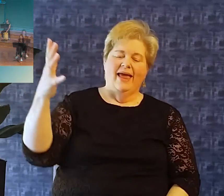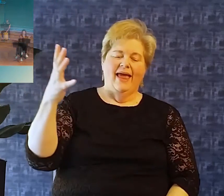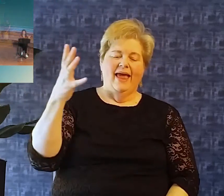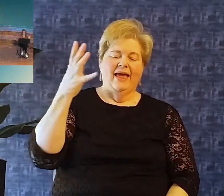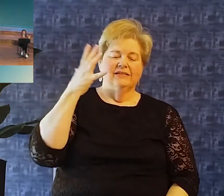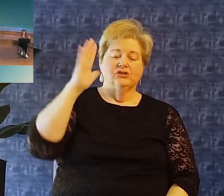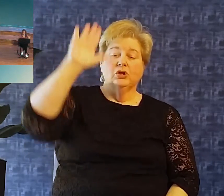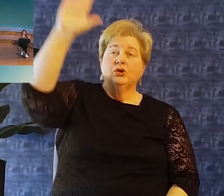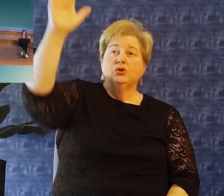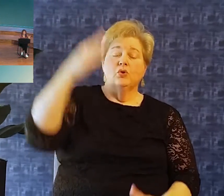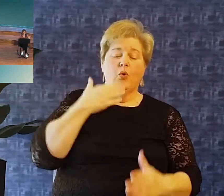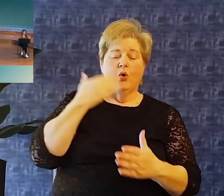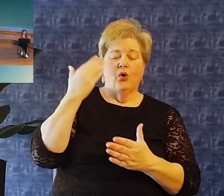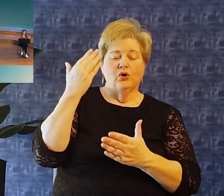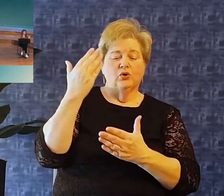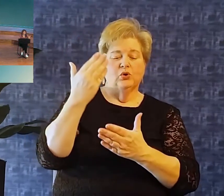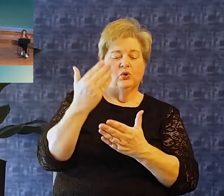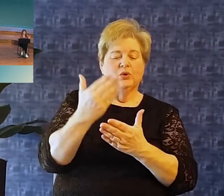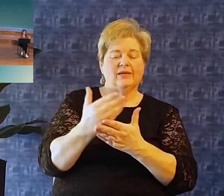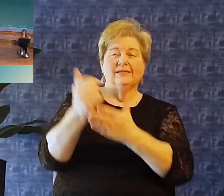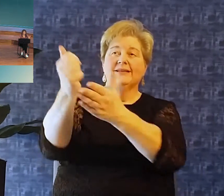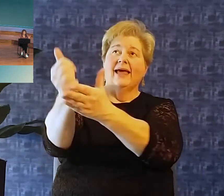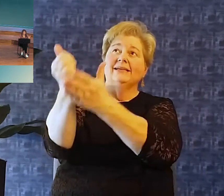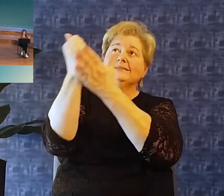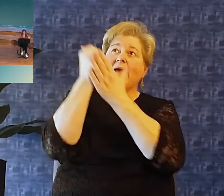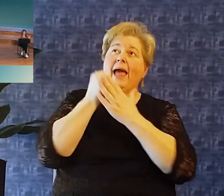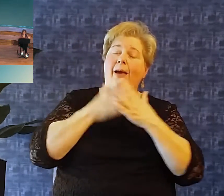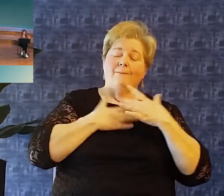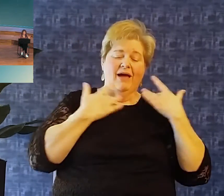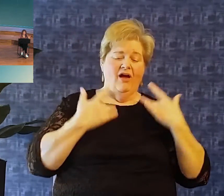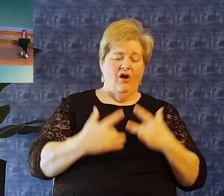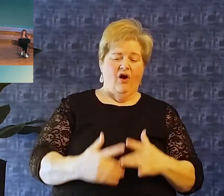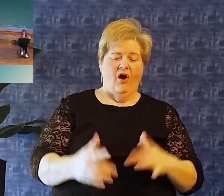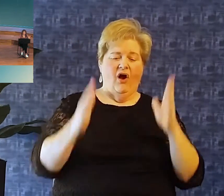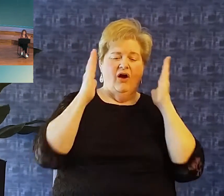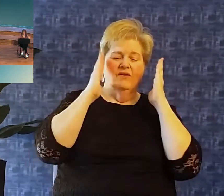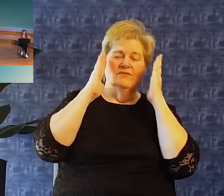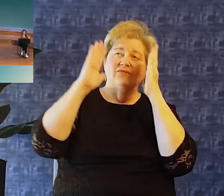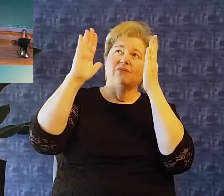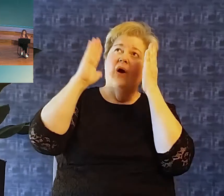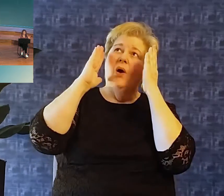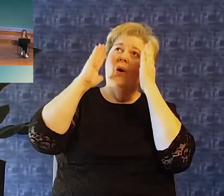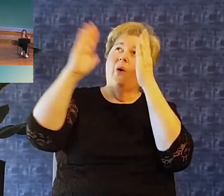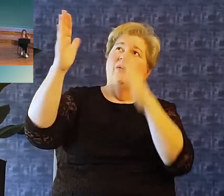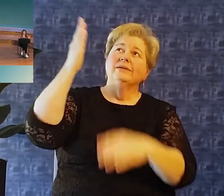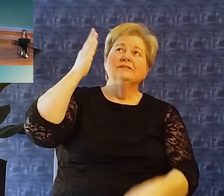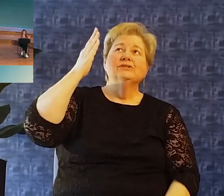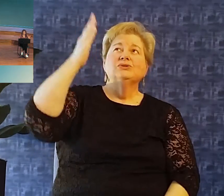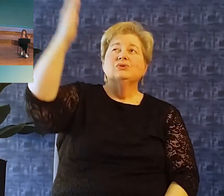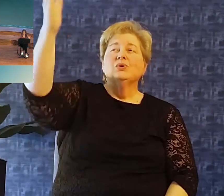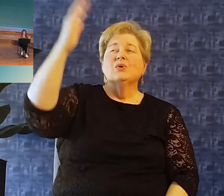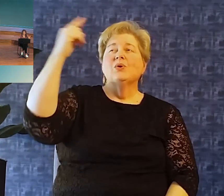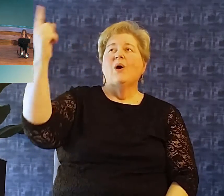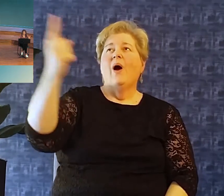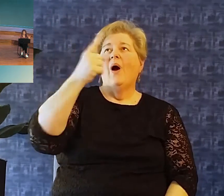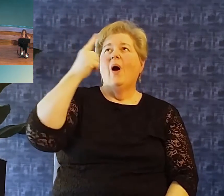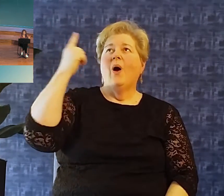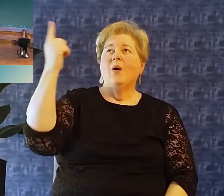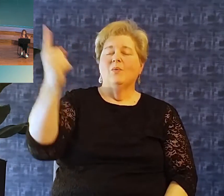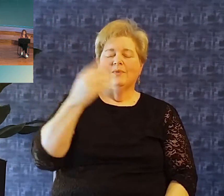to be. Let thy goodness, like a feather, bind my wandering